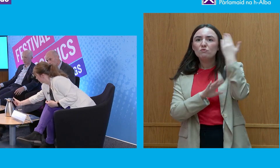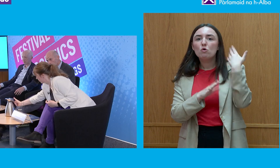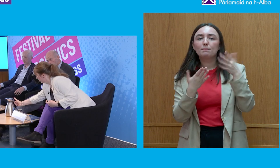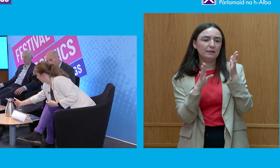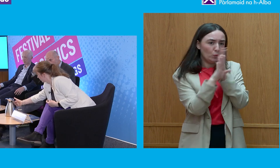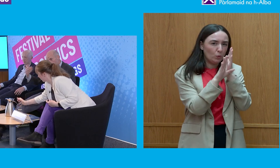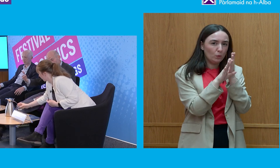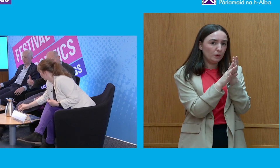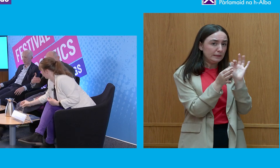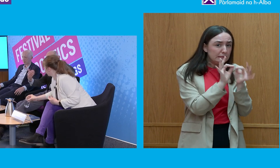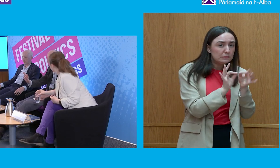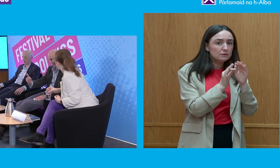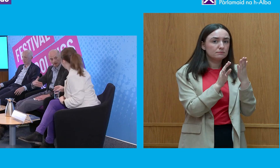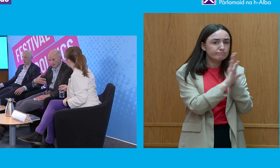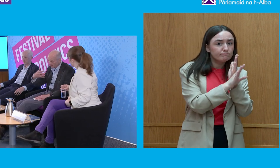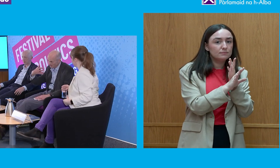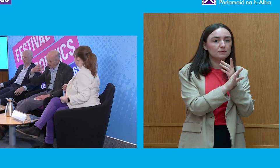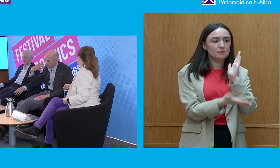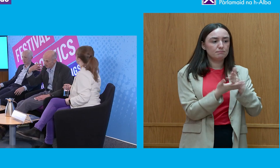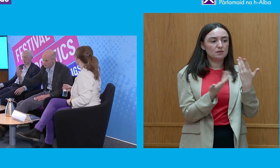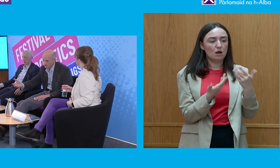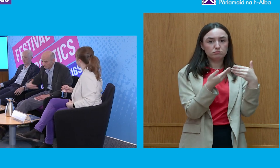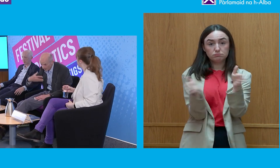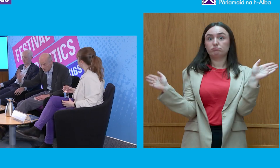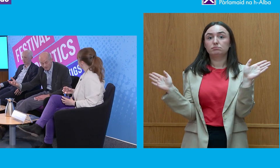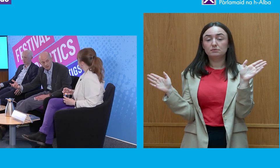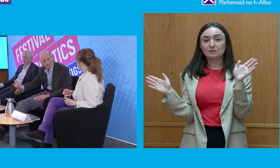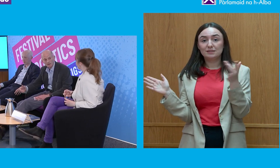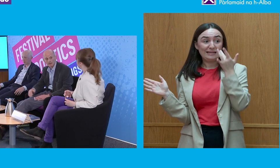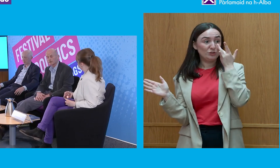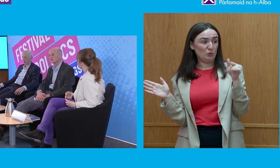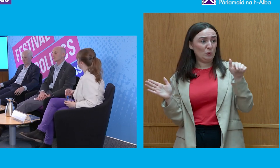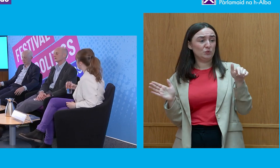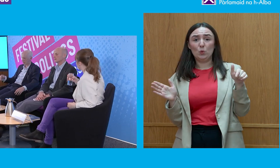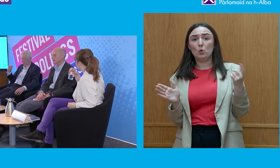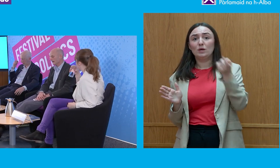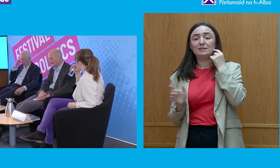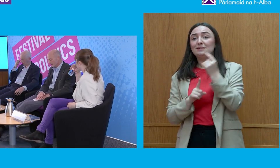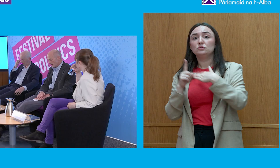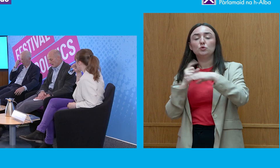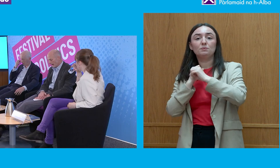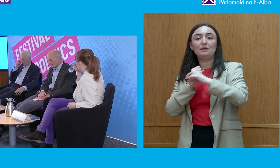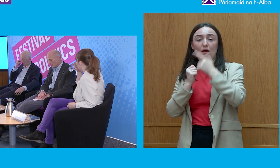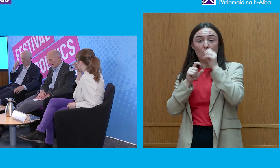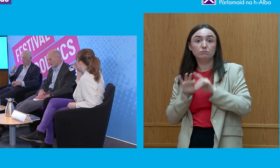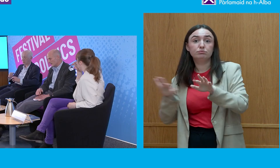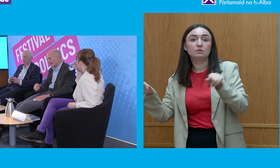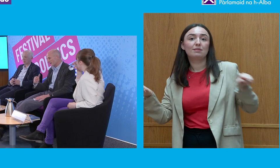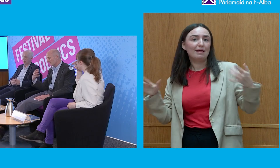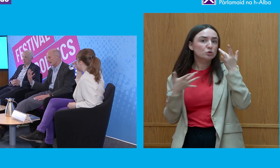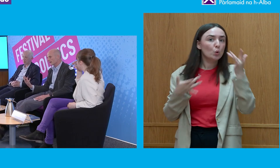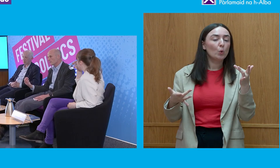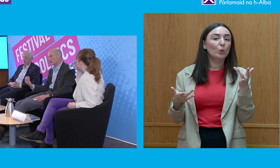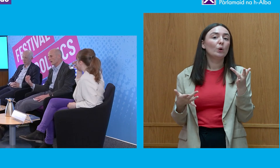is now out there in the public and gets oxygen very, very quickly through social media. And